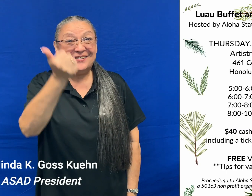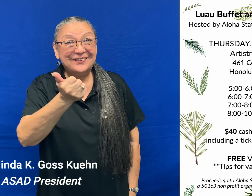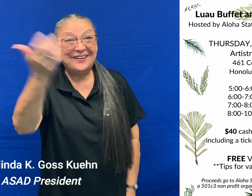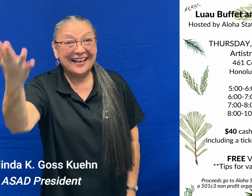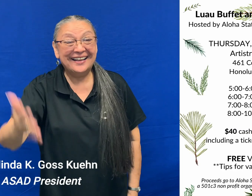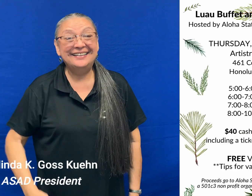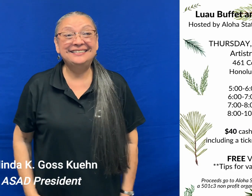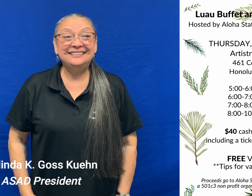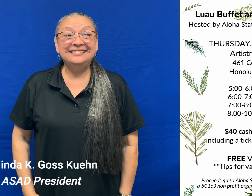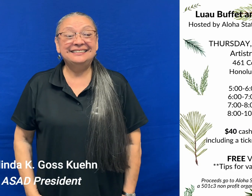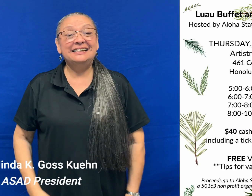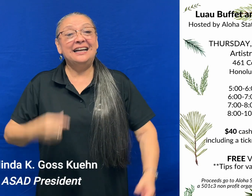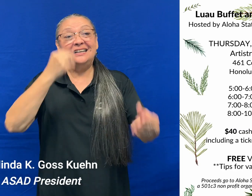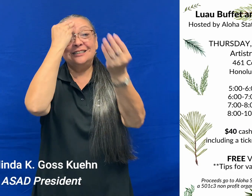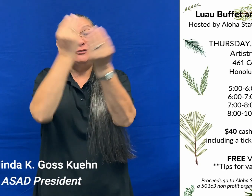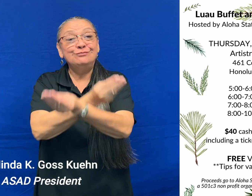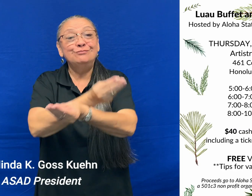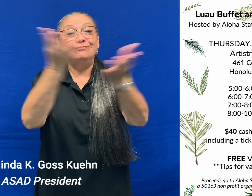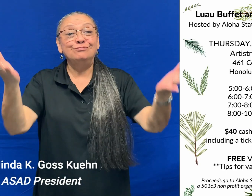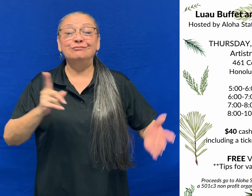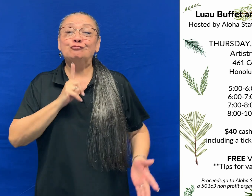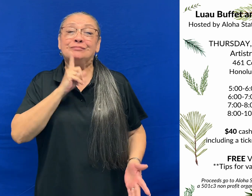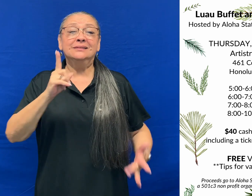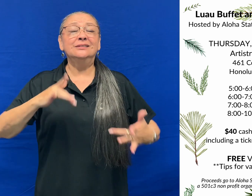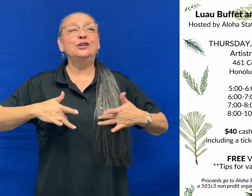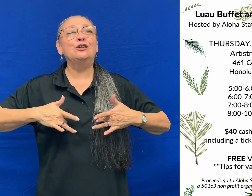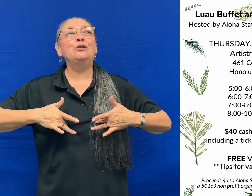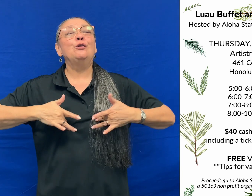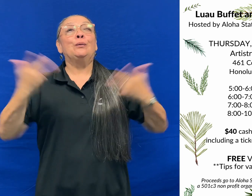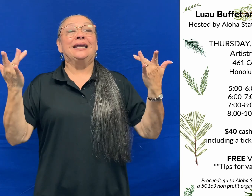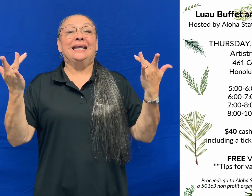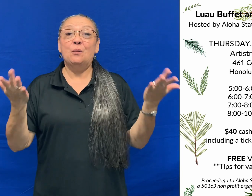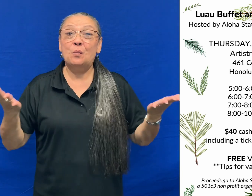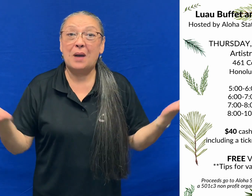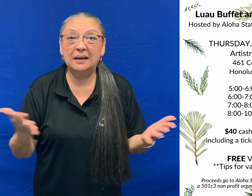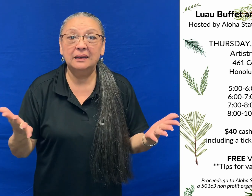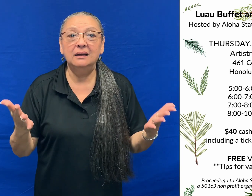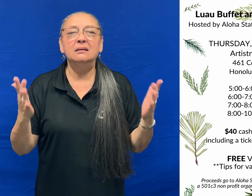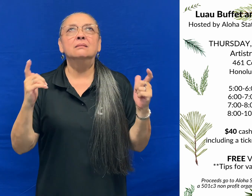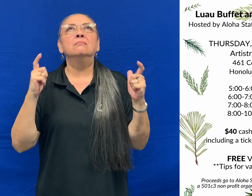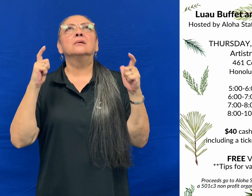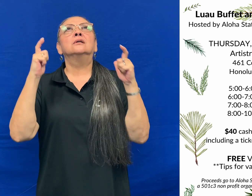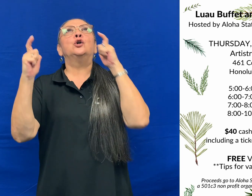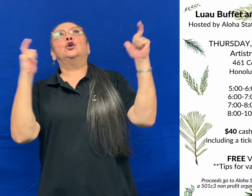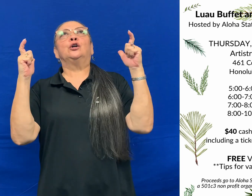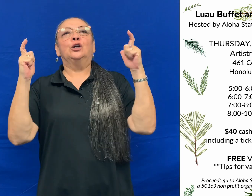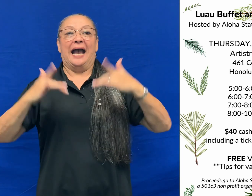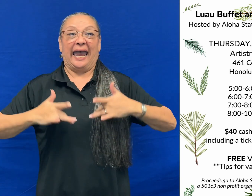Investigation Aloha! We are thrilled to inform you about this huge